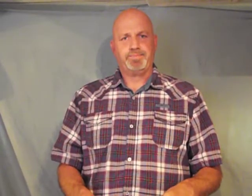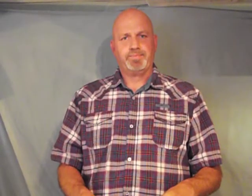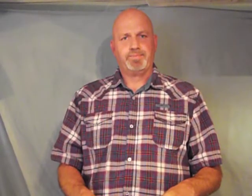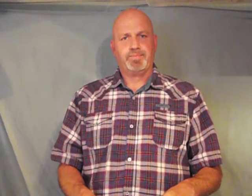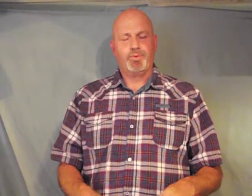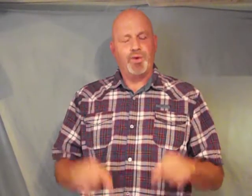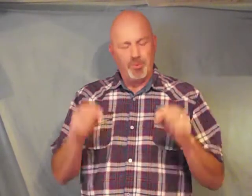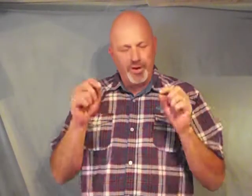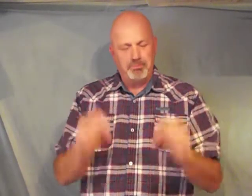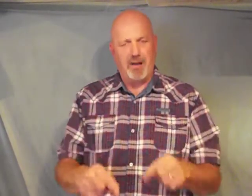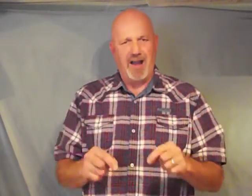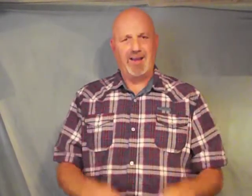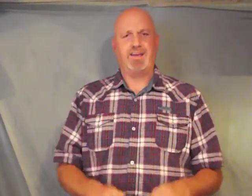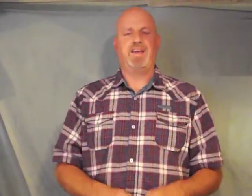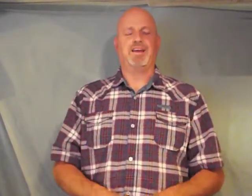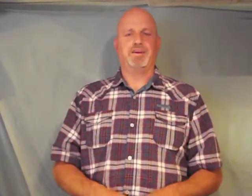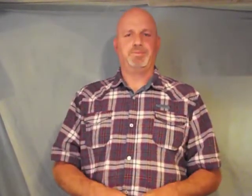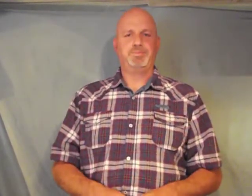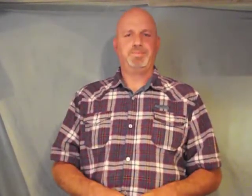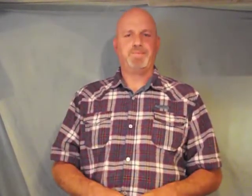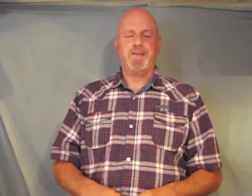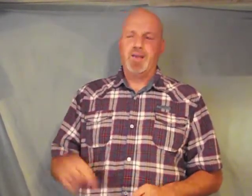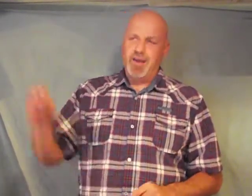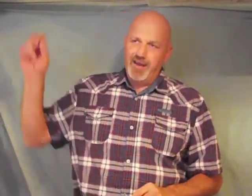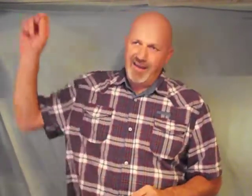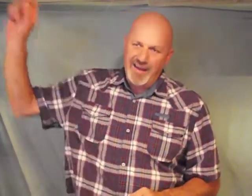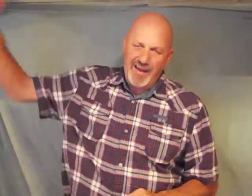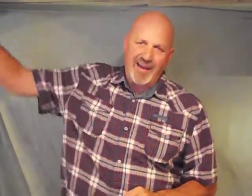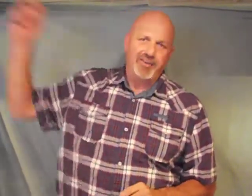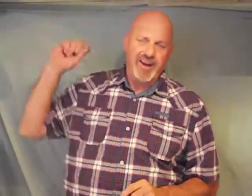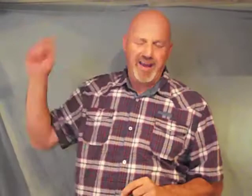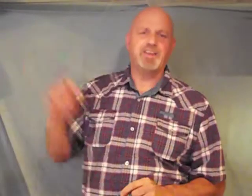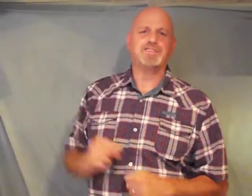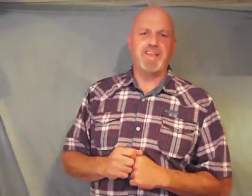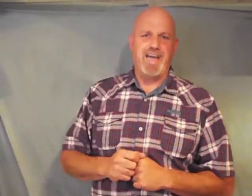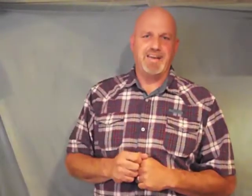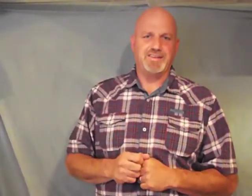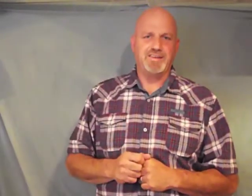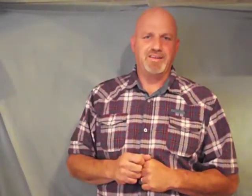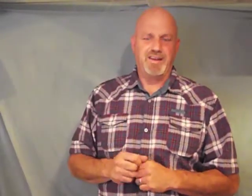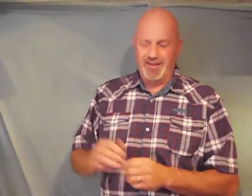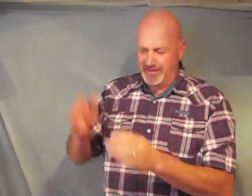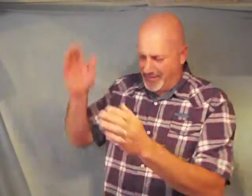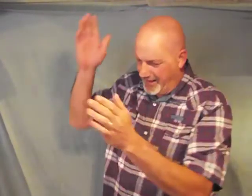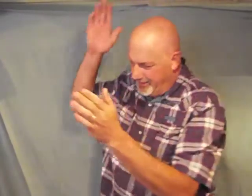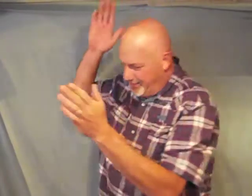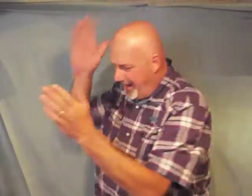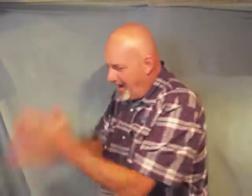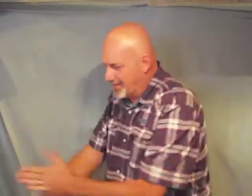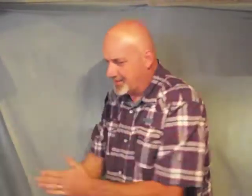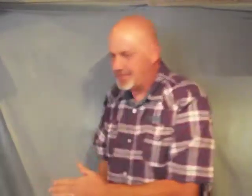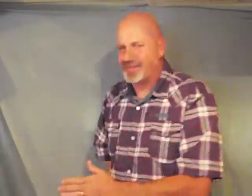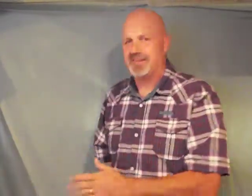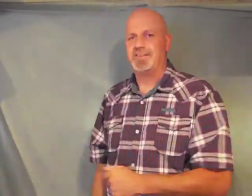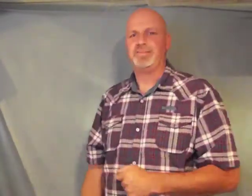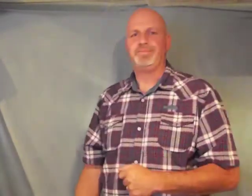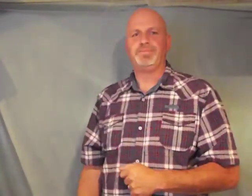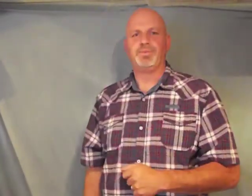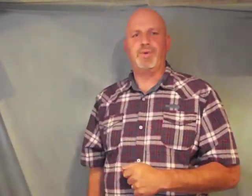when we bind him heaven hears that and says yes we